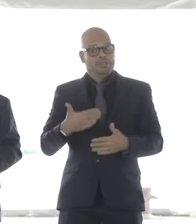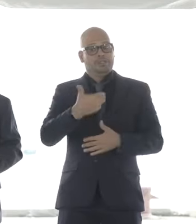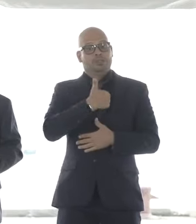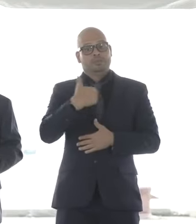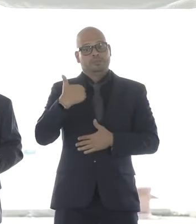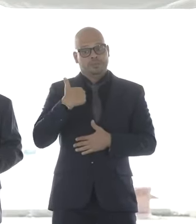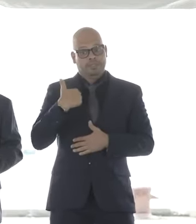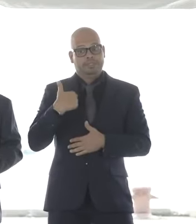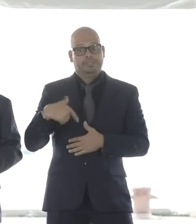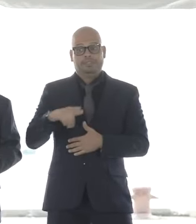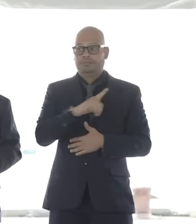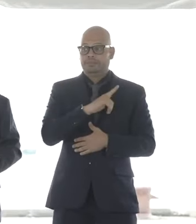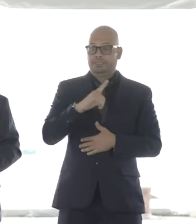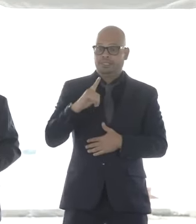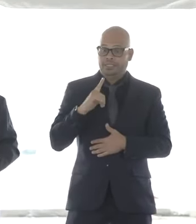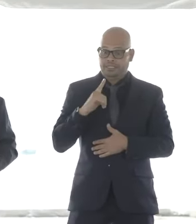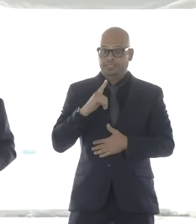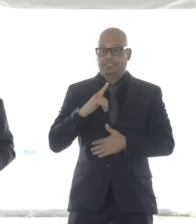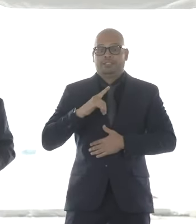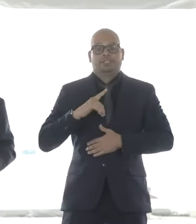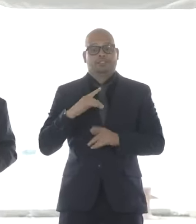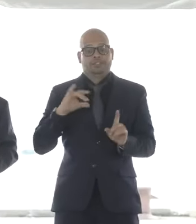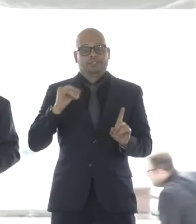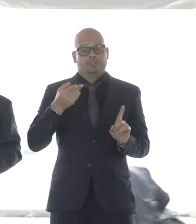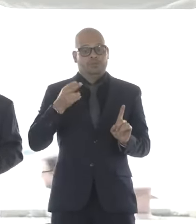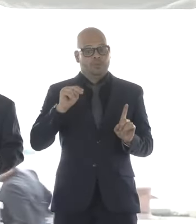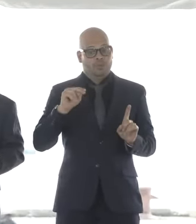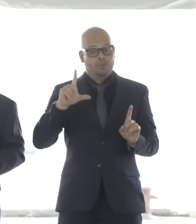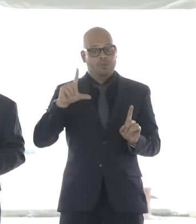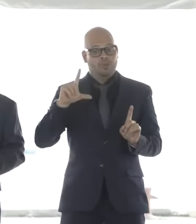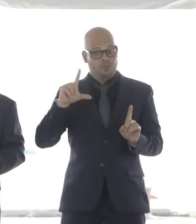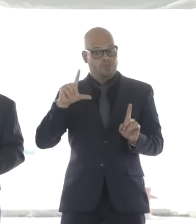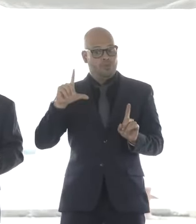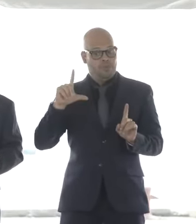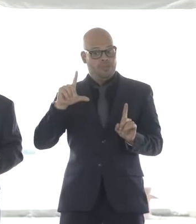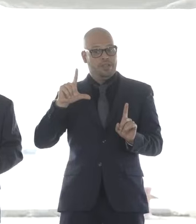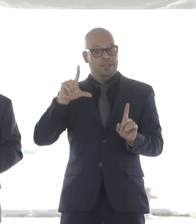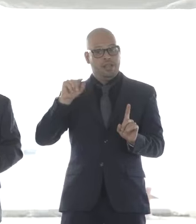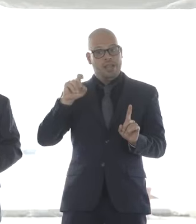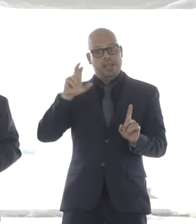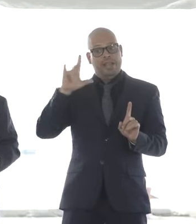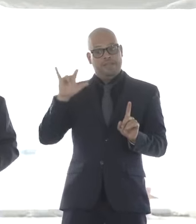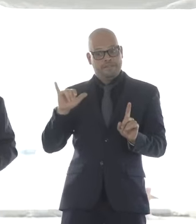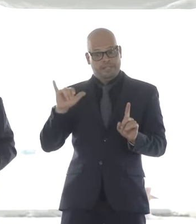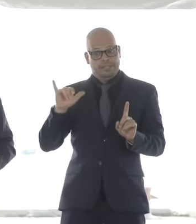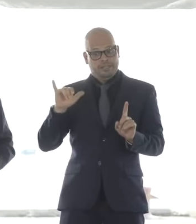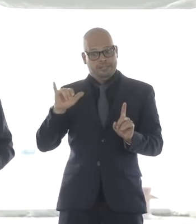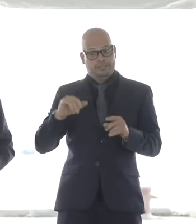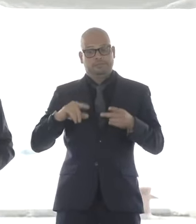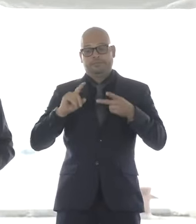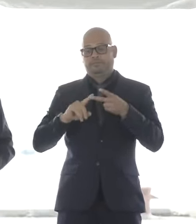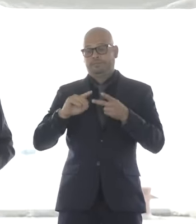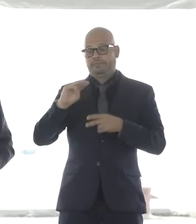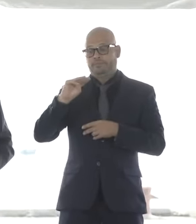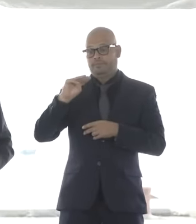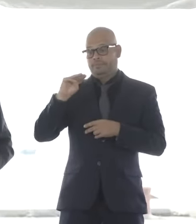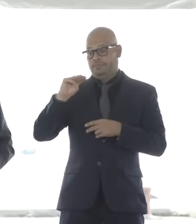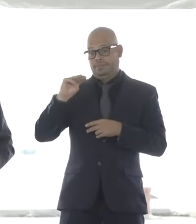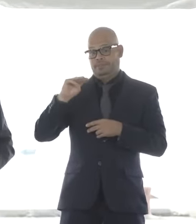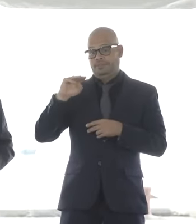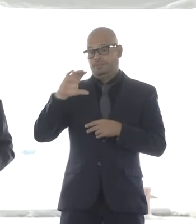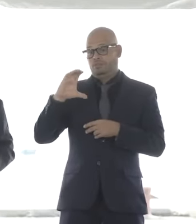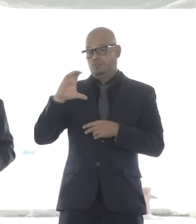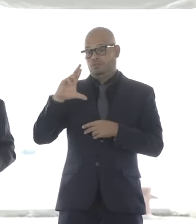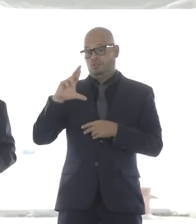State Senator Joan Lovely, our State Representative Manny Cruz, our friends from other districts who have joined us as well and from other communities, Mayor Cale from Beverly,